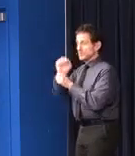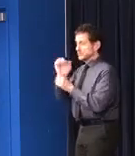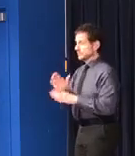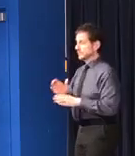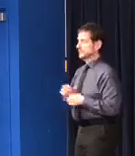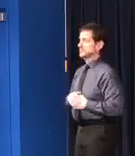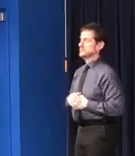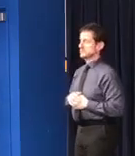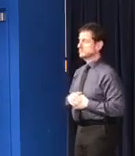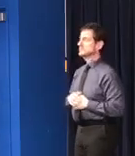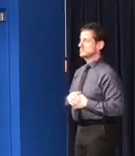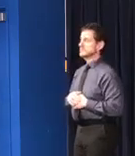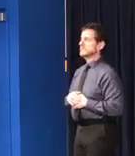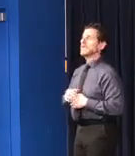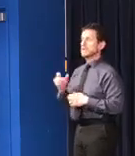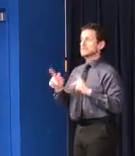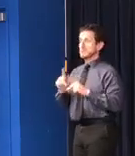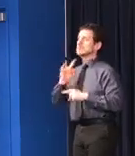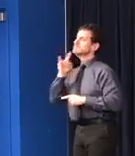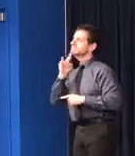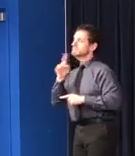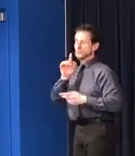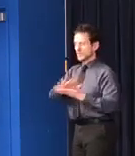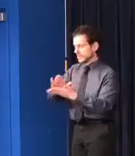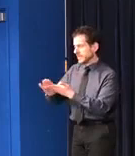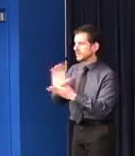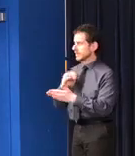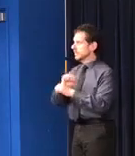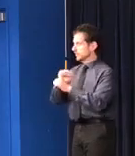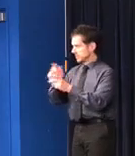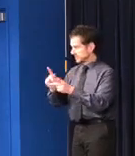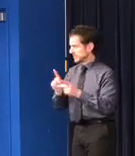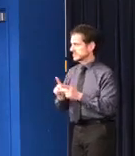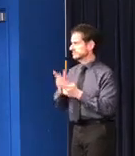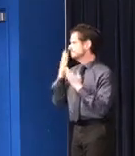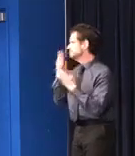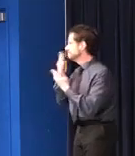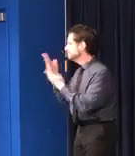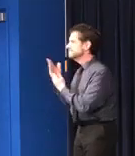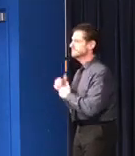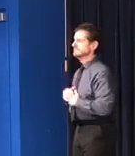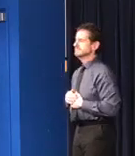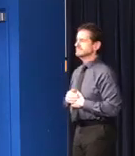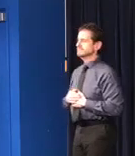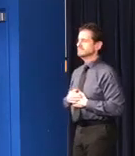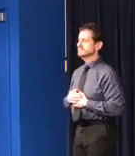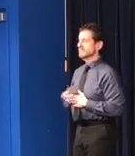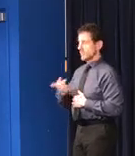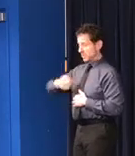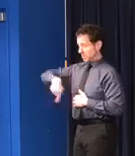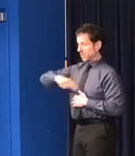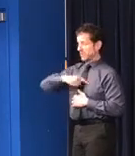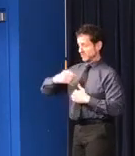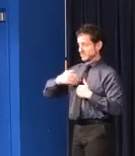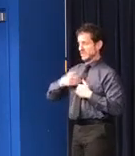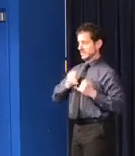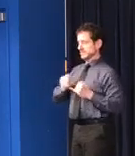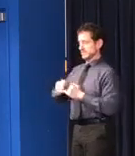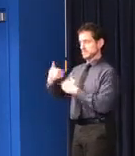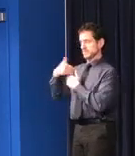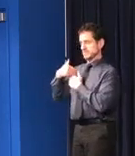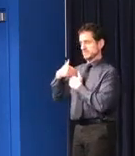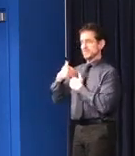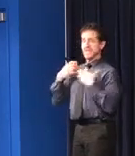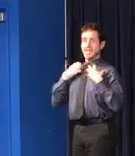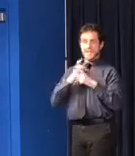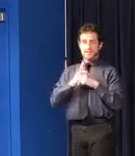keeping our workplaces clean. We all have our parts to play, whether it's a healthcare provider, a